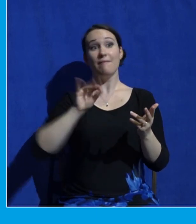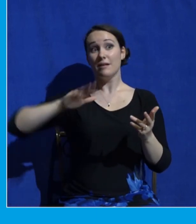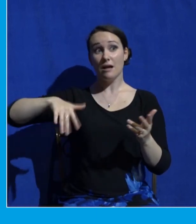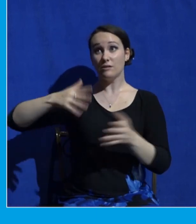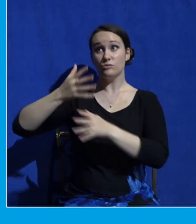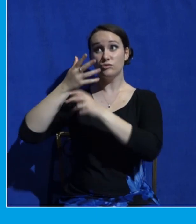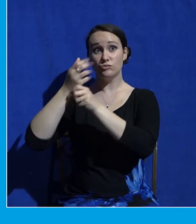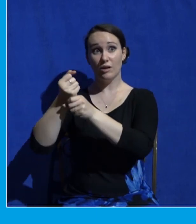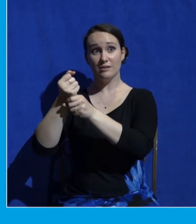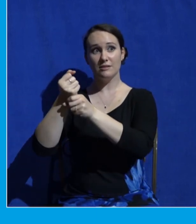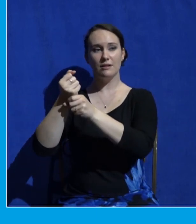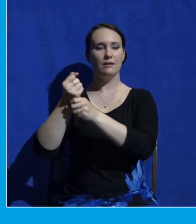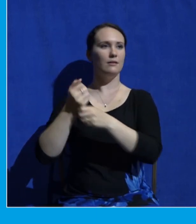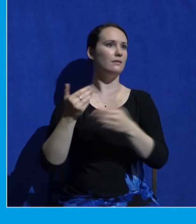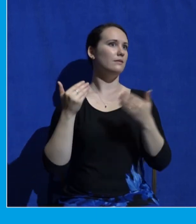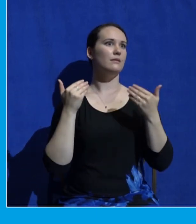Jesus I see you today